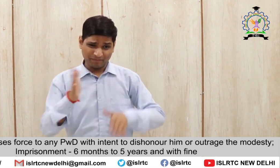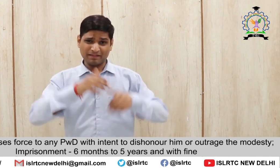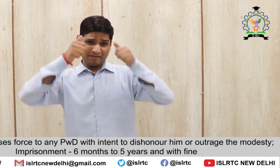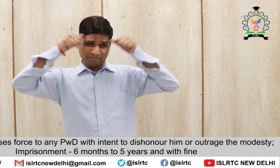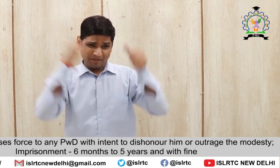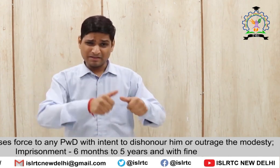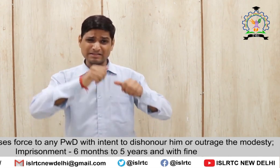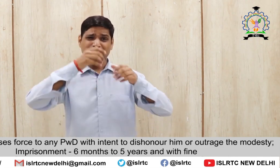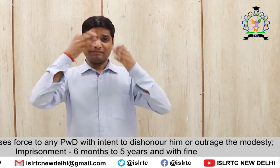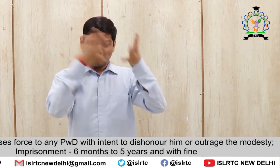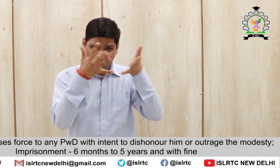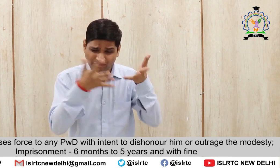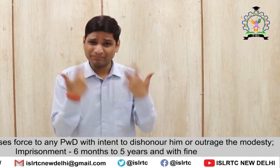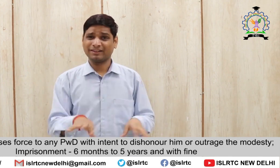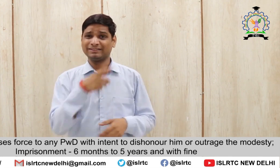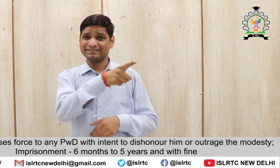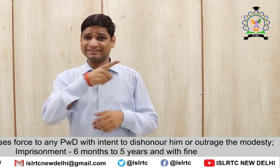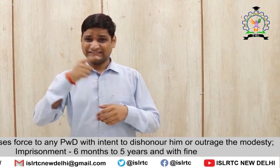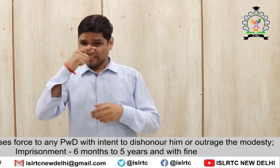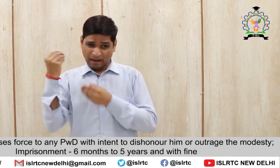with intent to dishonor him or outrage the modesty